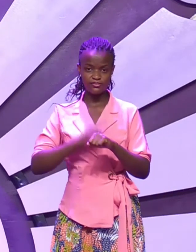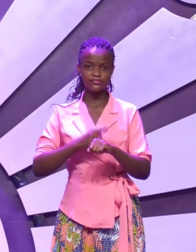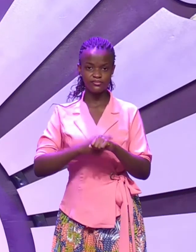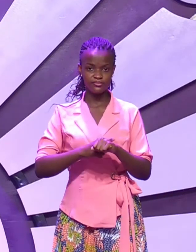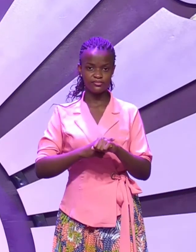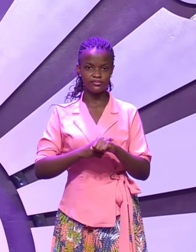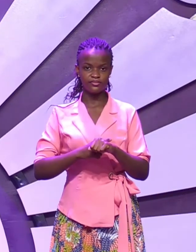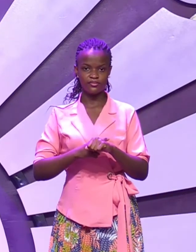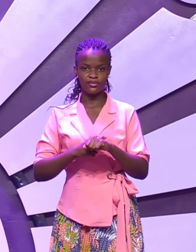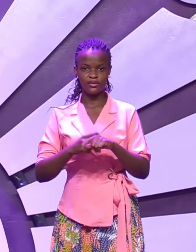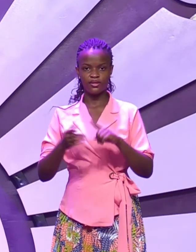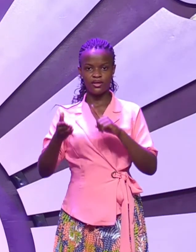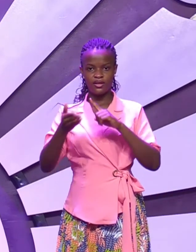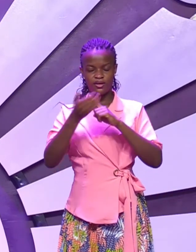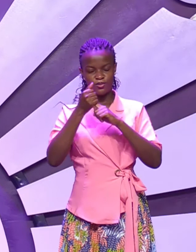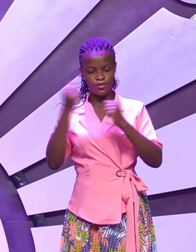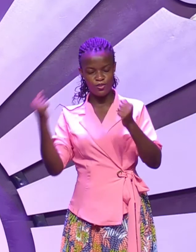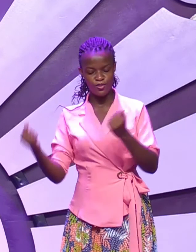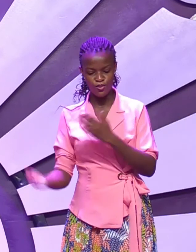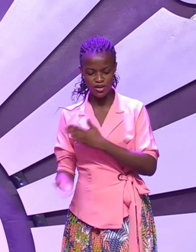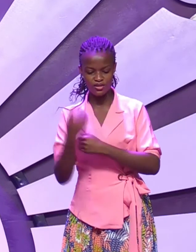raise the shield of faith